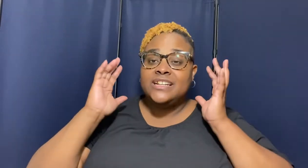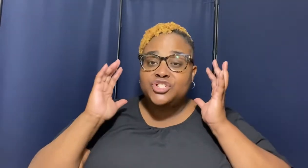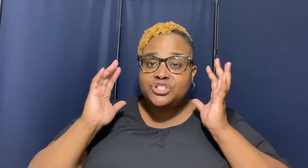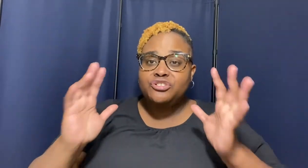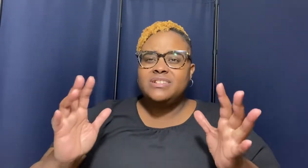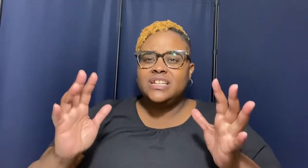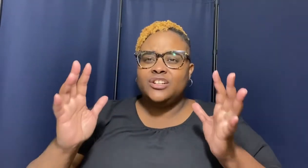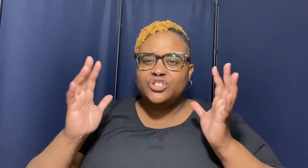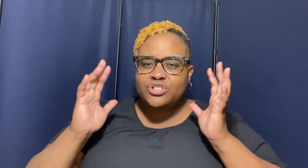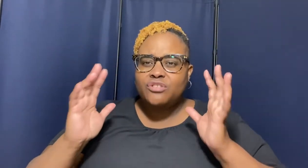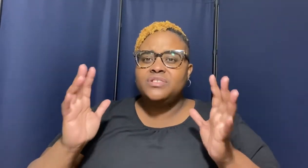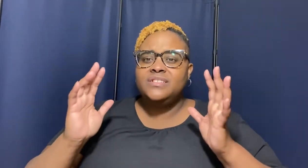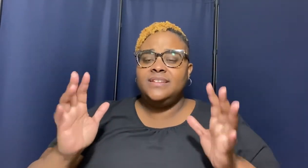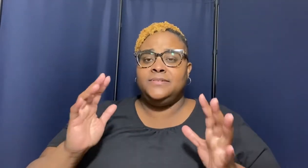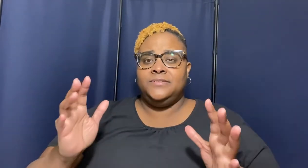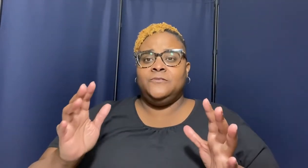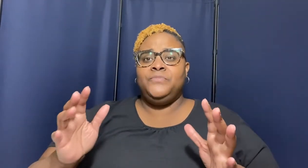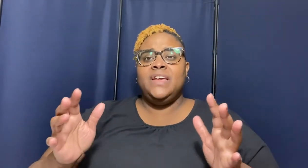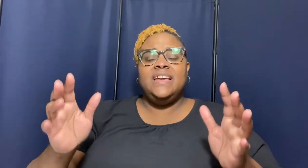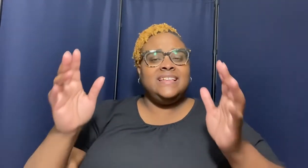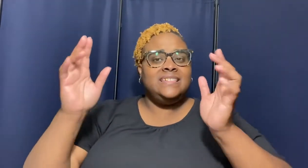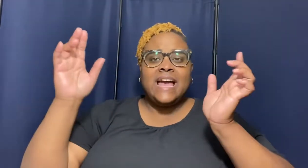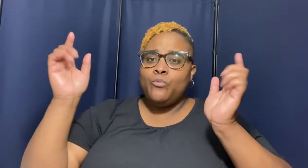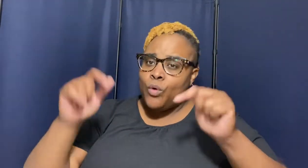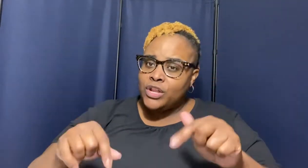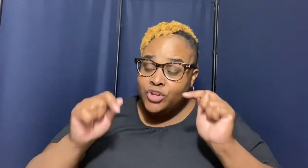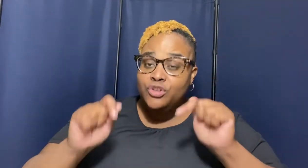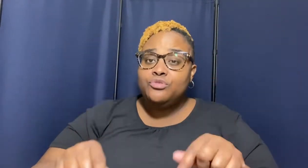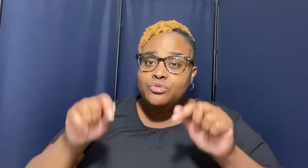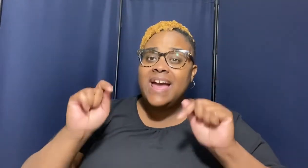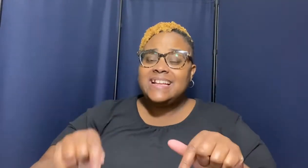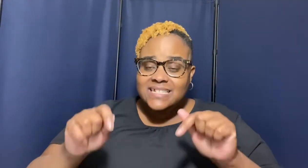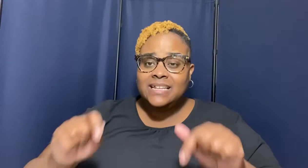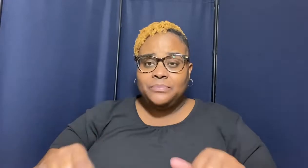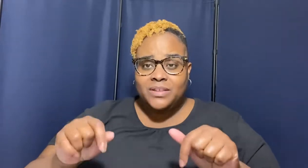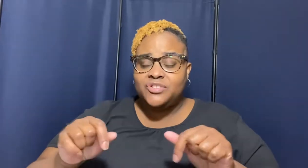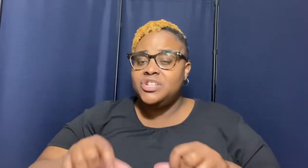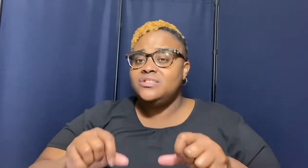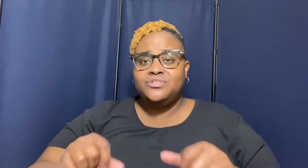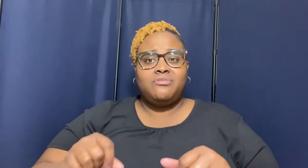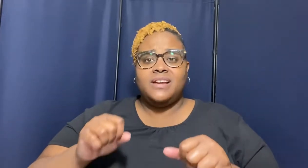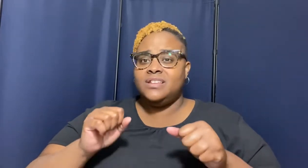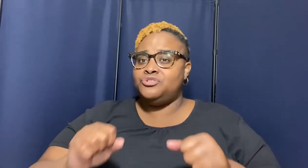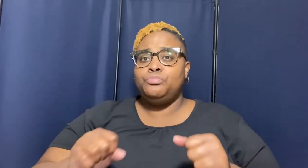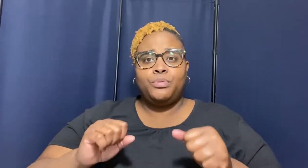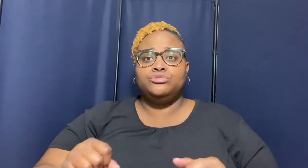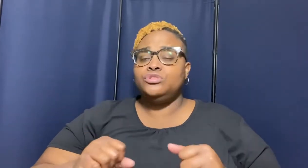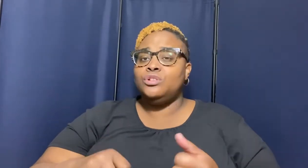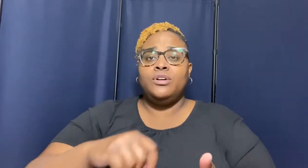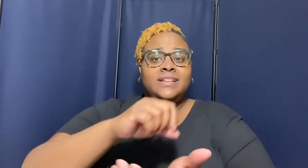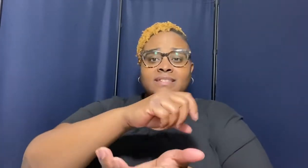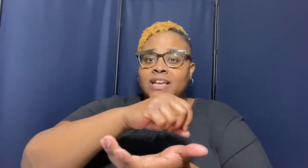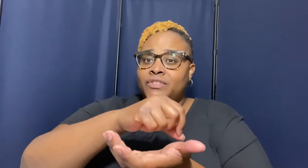assurance and a certainty of is that when you accepted jesus christ as your personal lord and savior